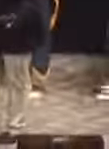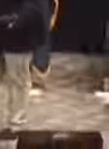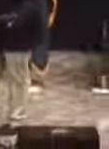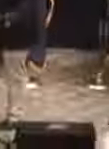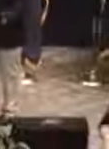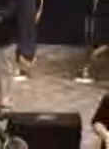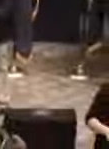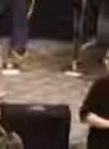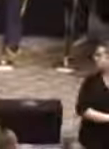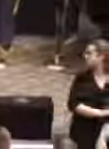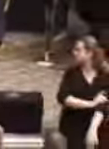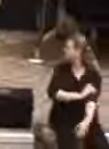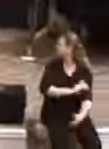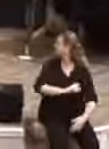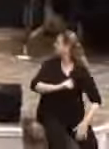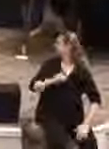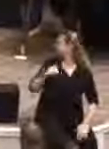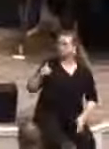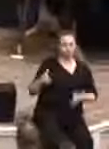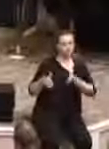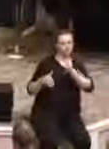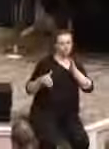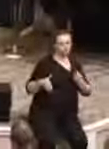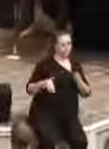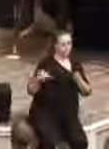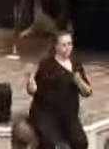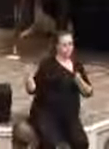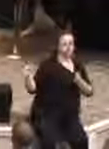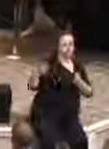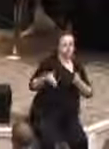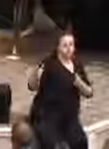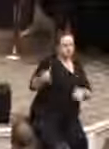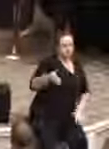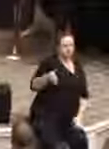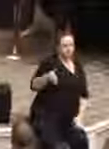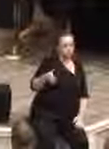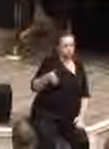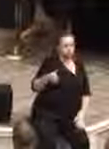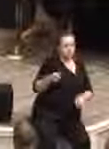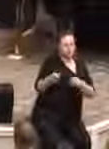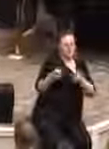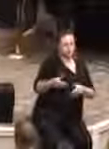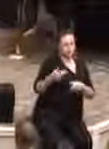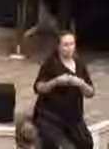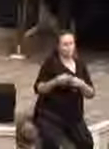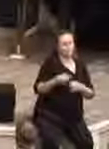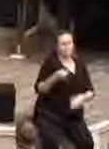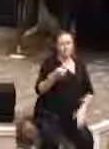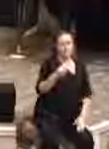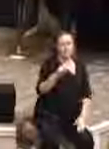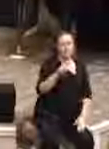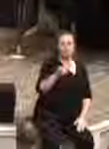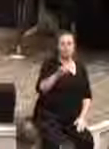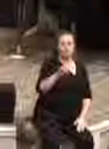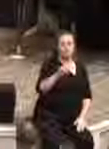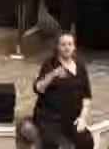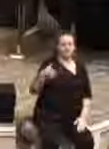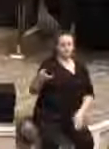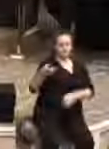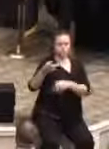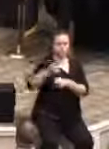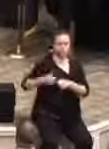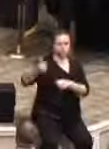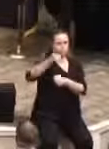First we have Corrections Facility Operations Manager Gary Dillon. We have Superintendent Al